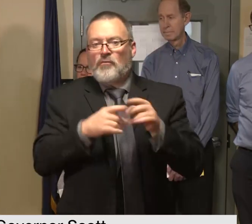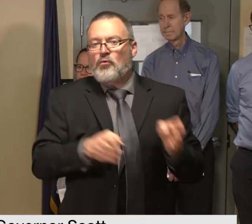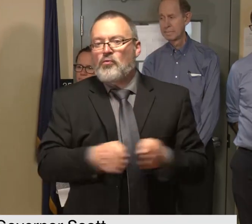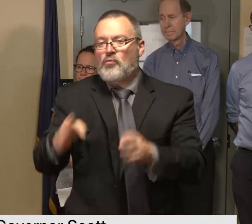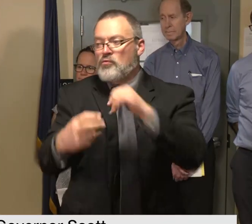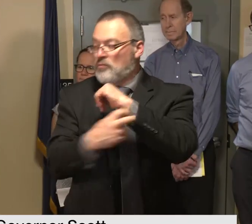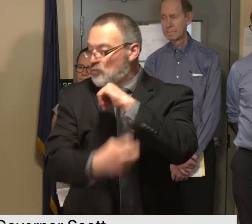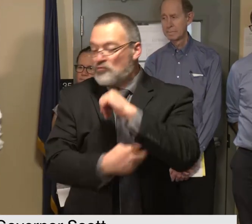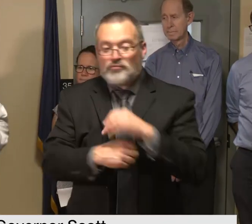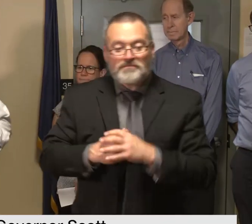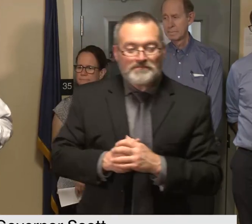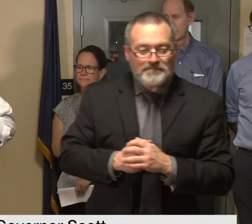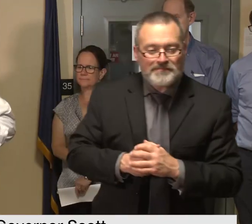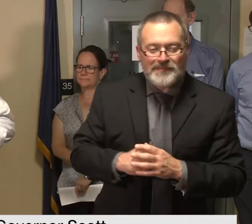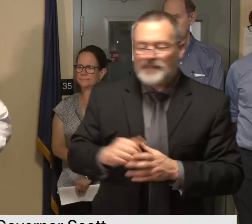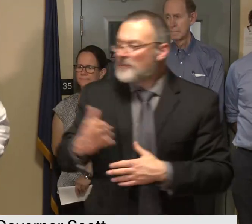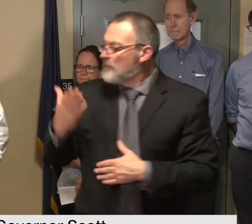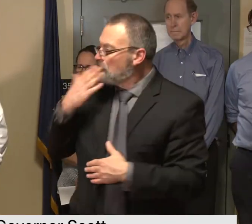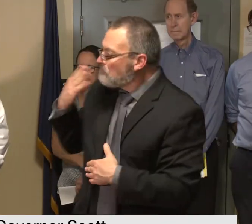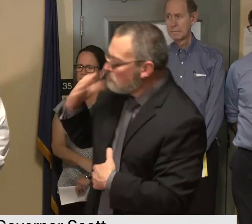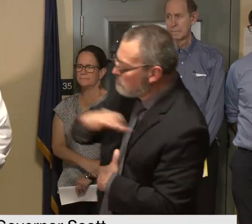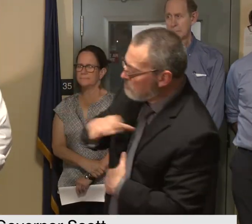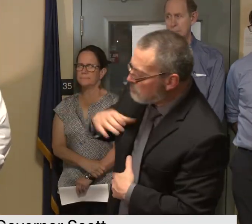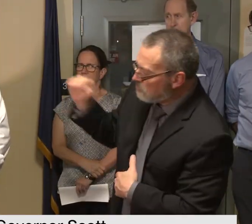thank you commissioner morrison good morning